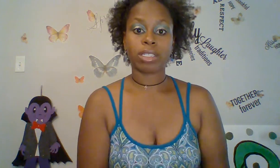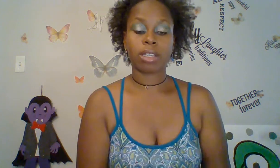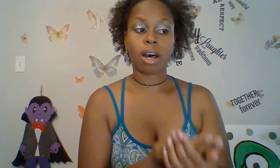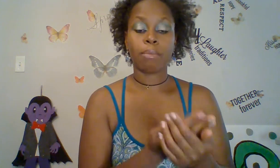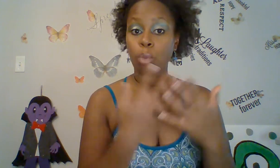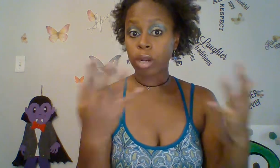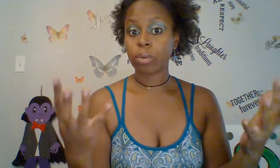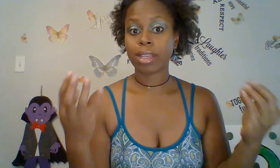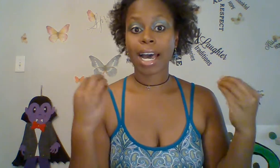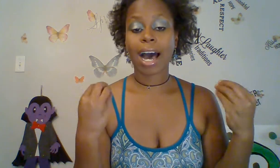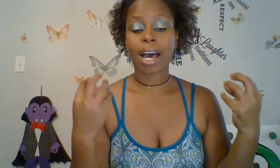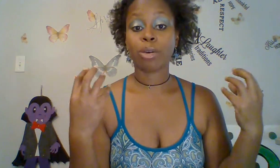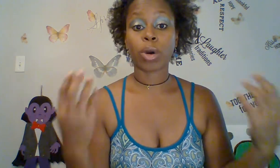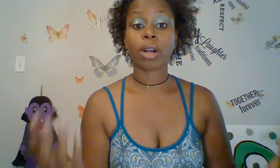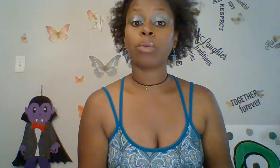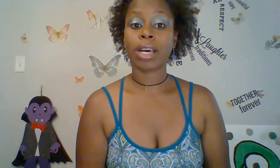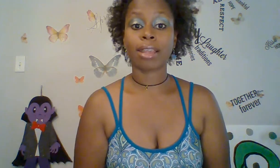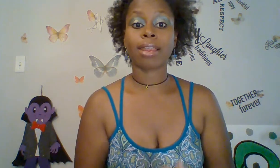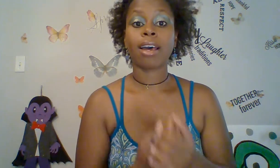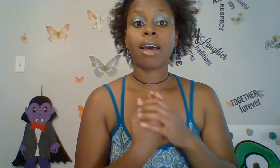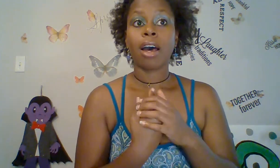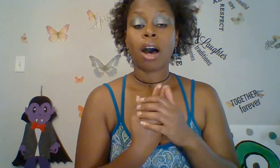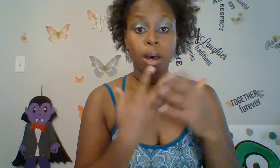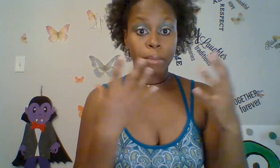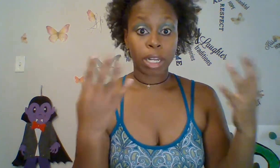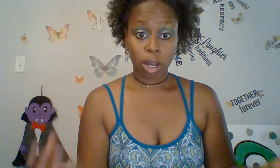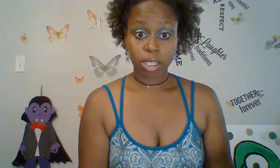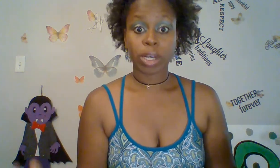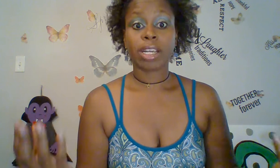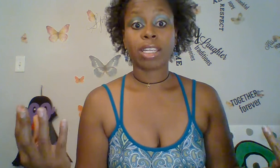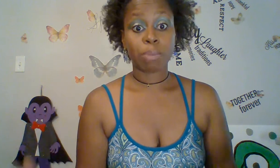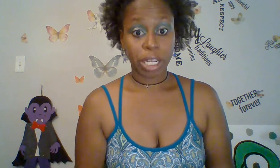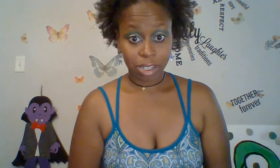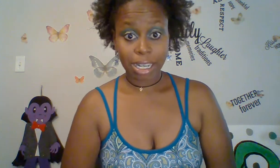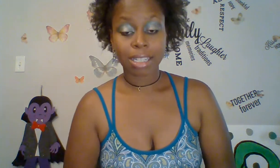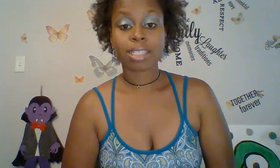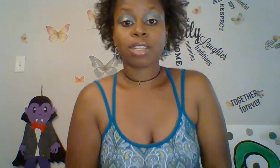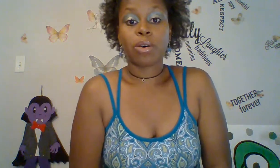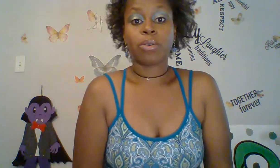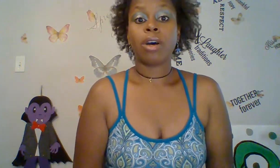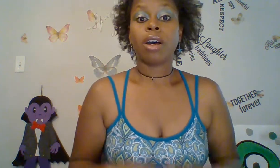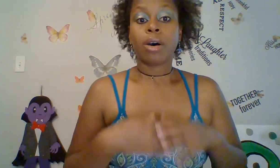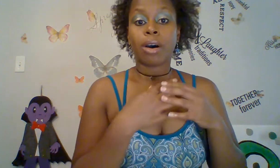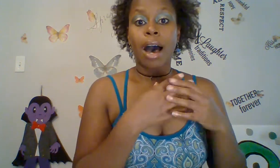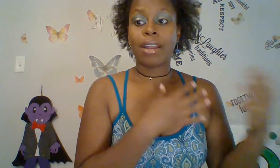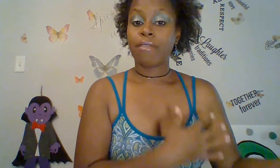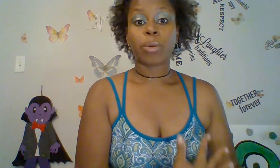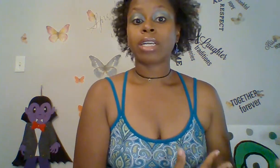one that I work with adults with special needs. So, I never worked